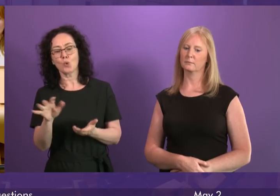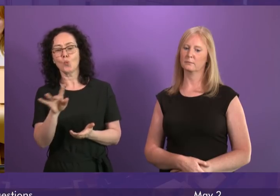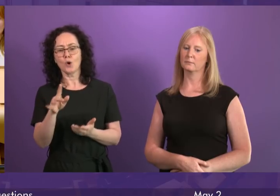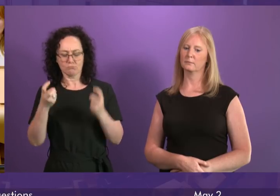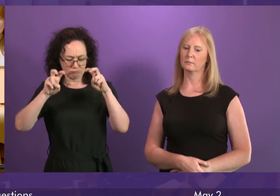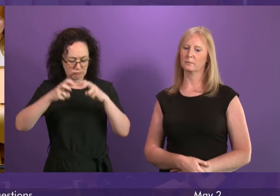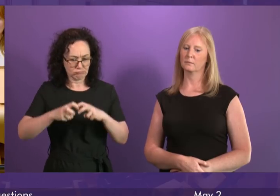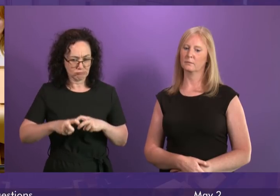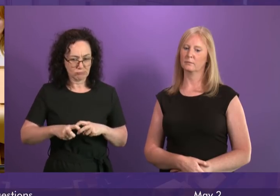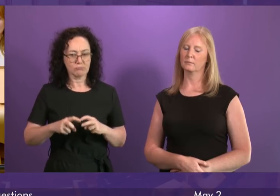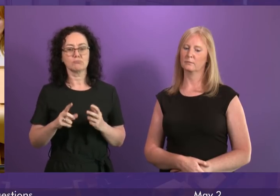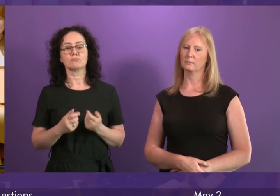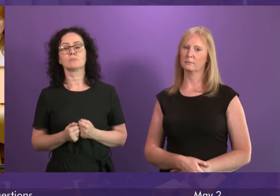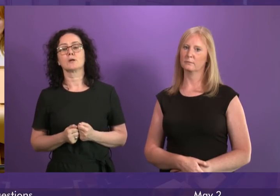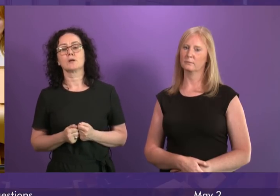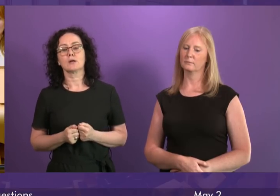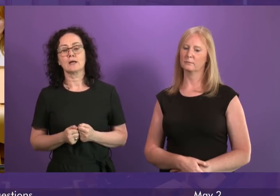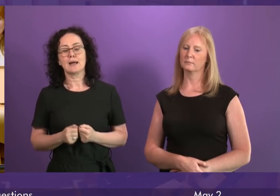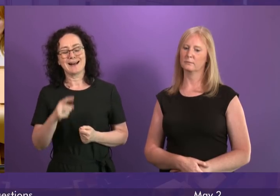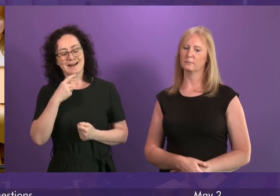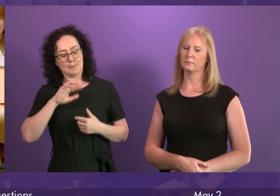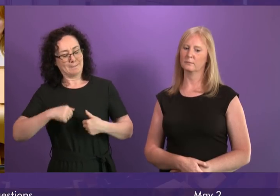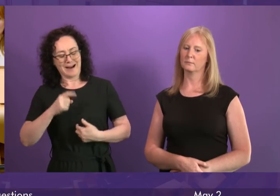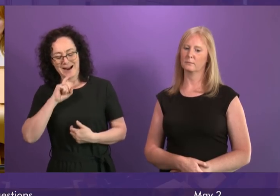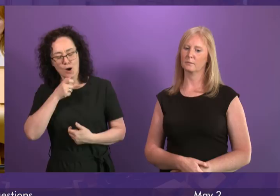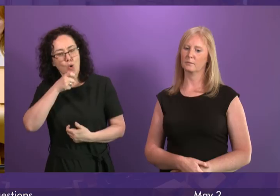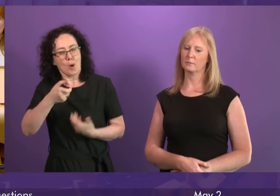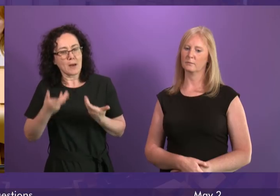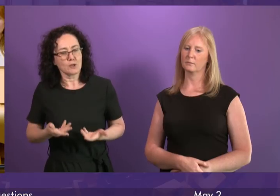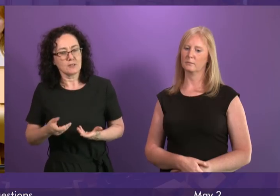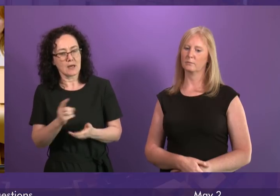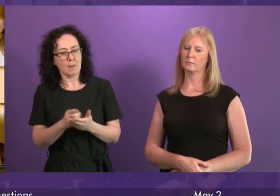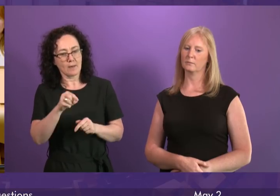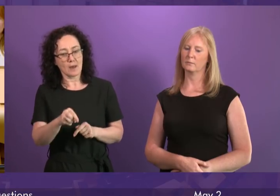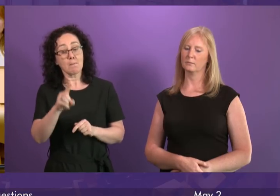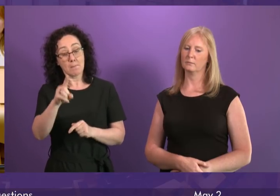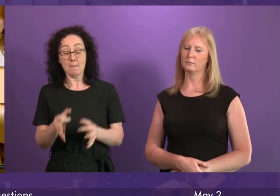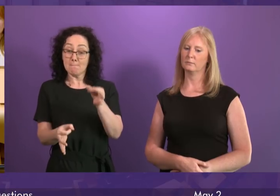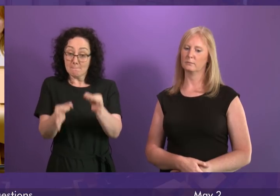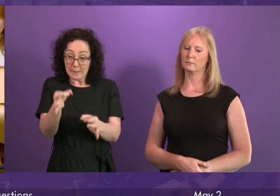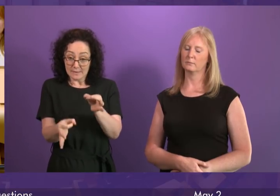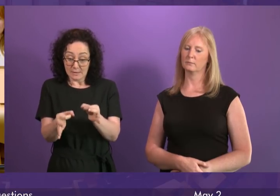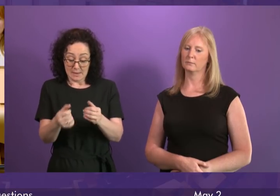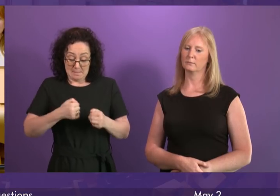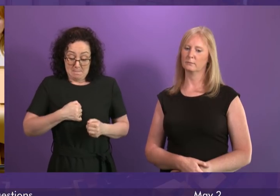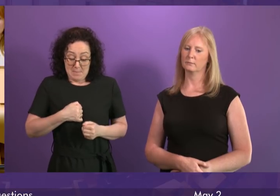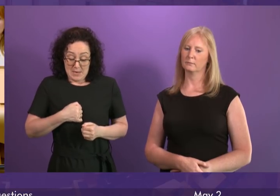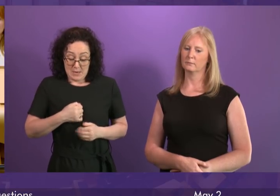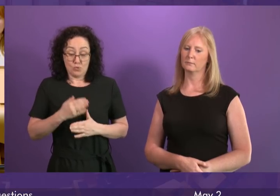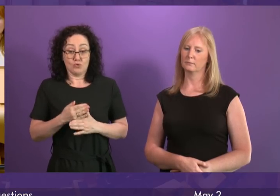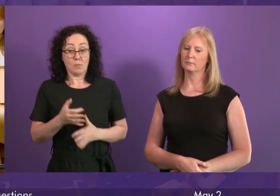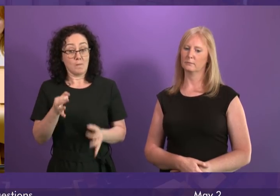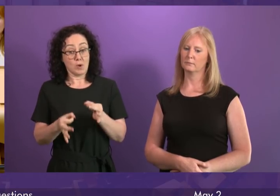and what the progress of them might be. would not be appropriate for me to comment on that. But what I would say politically as a politician I think it is